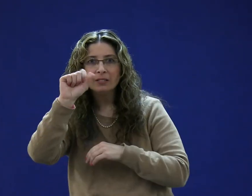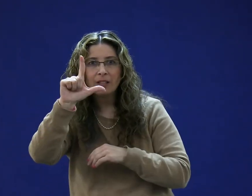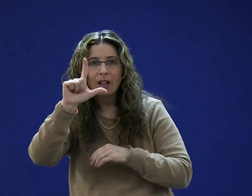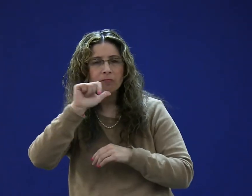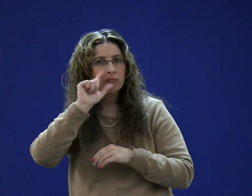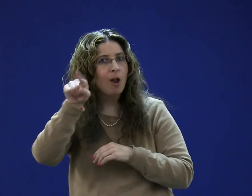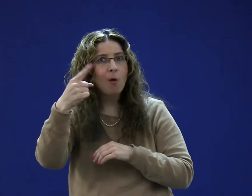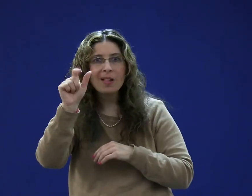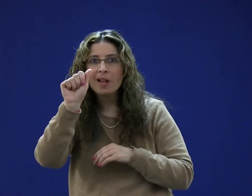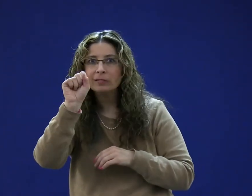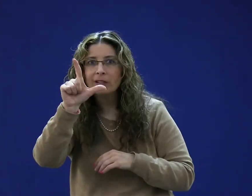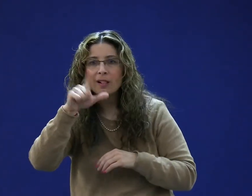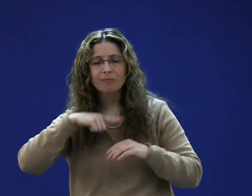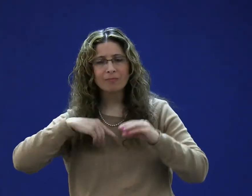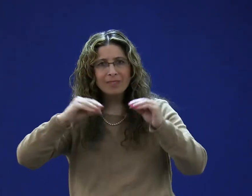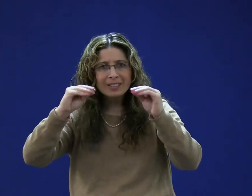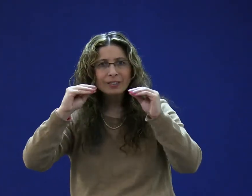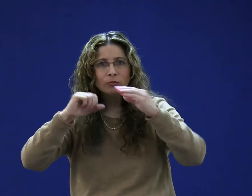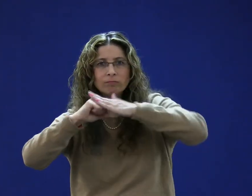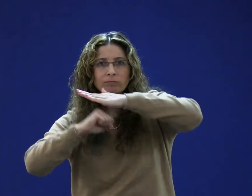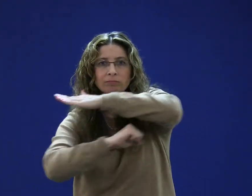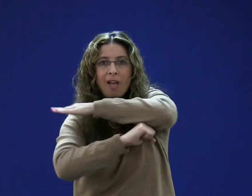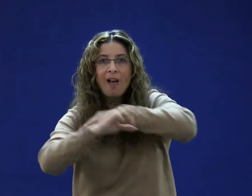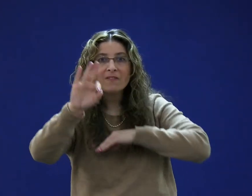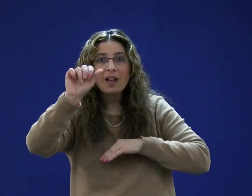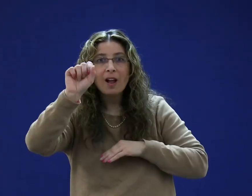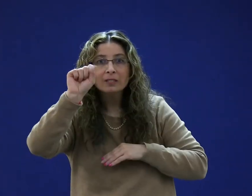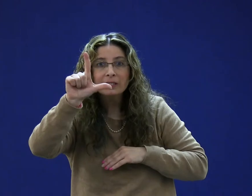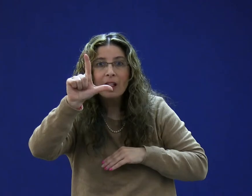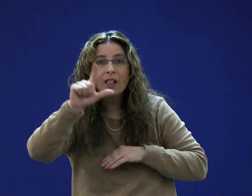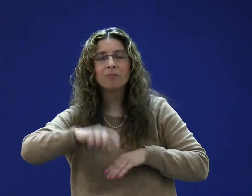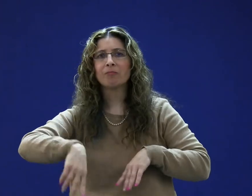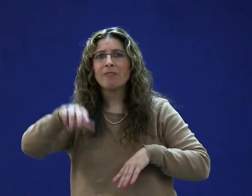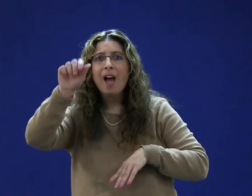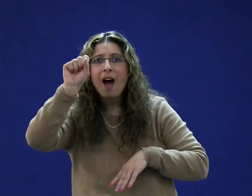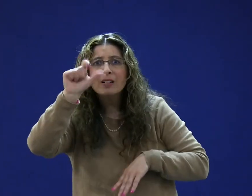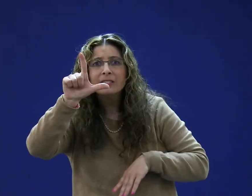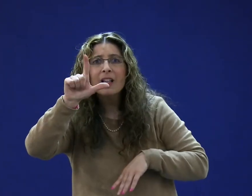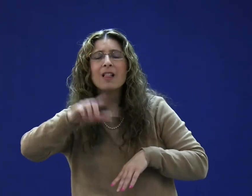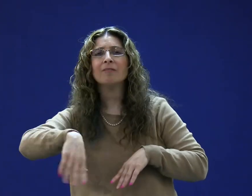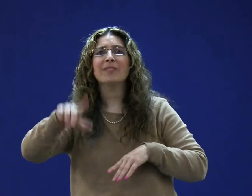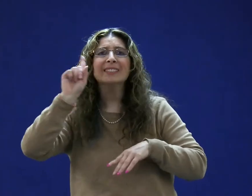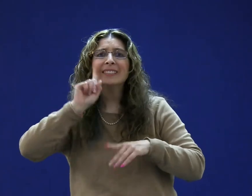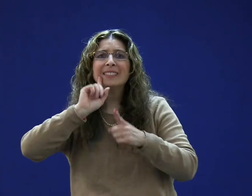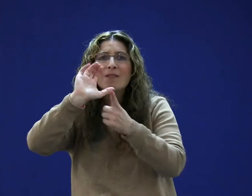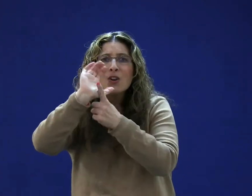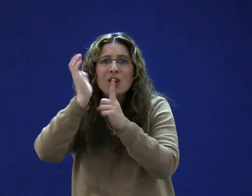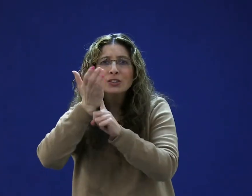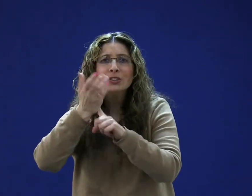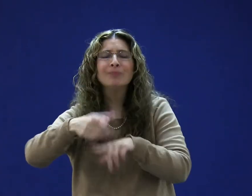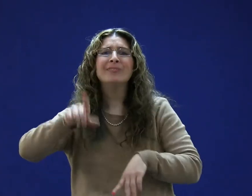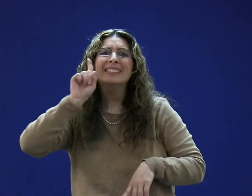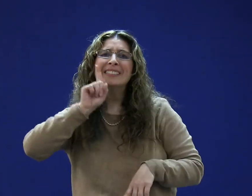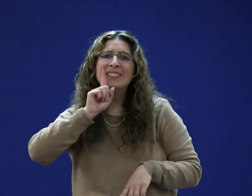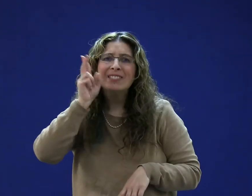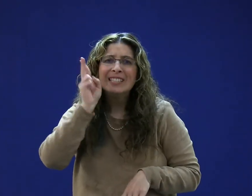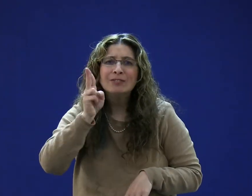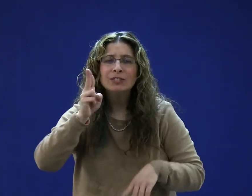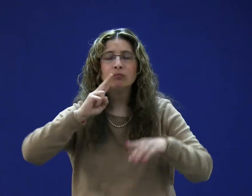I'm teaching American Sign Language, but not only do I teach them the foundational skills to American Sign Language, I'm teaching